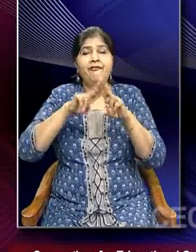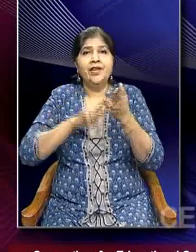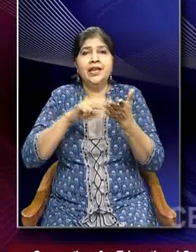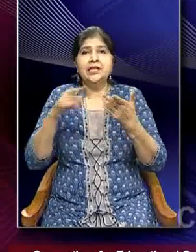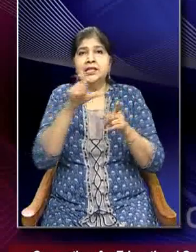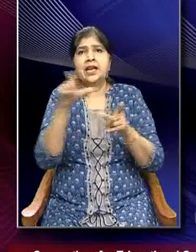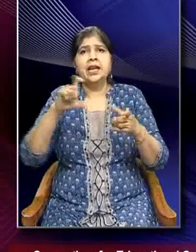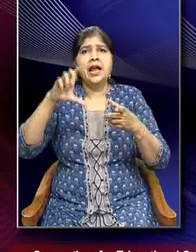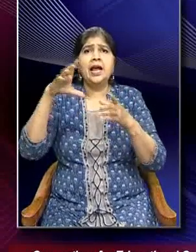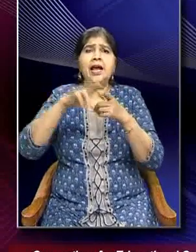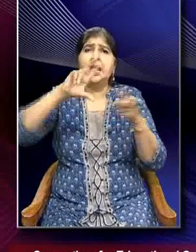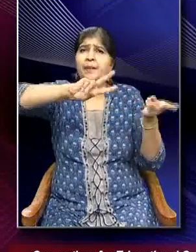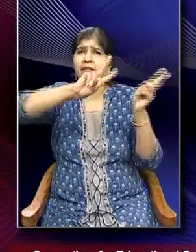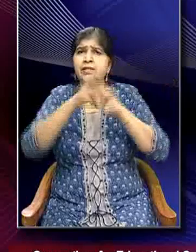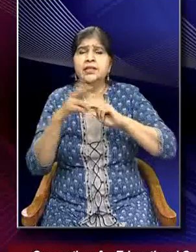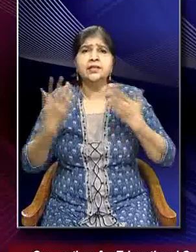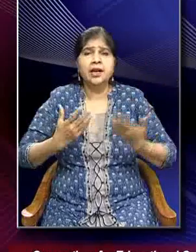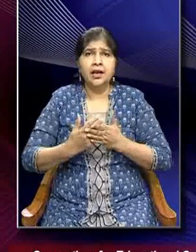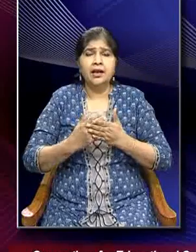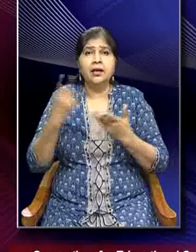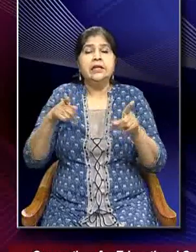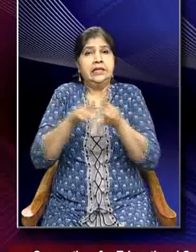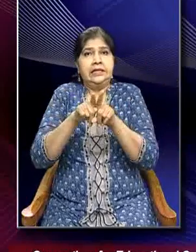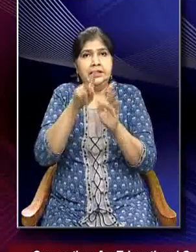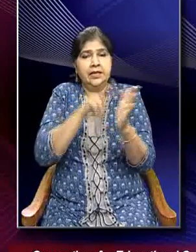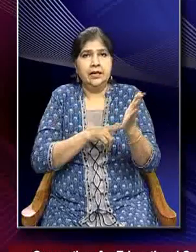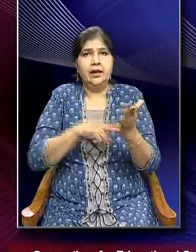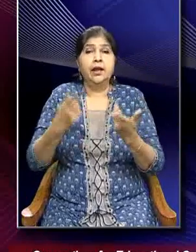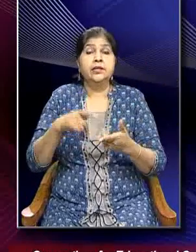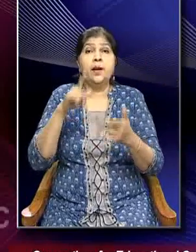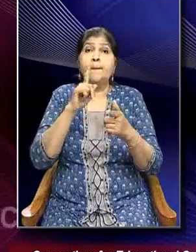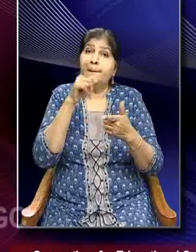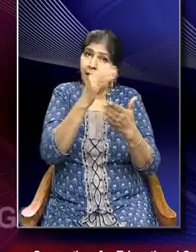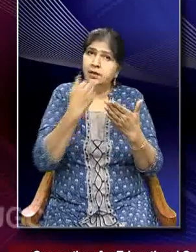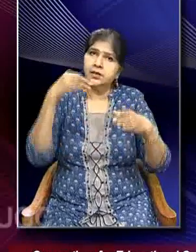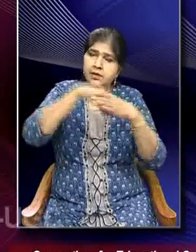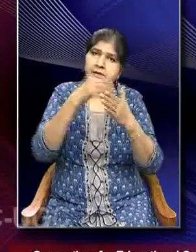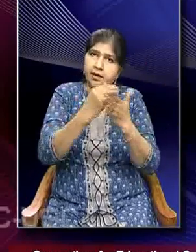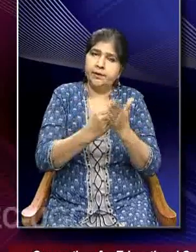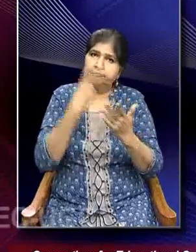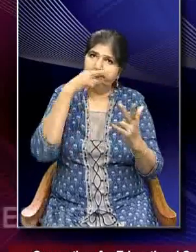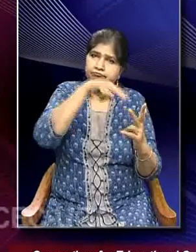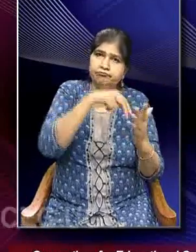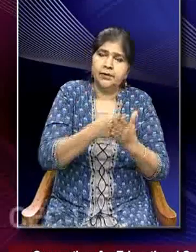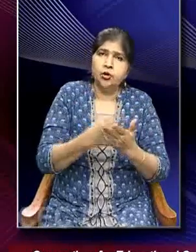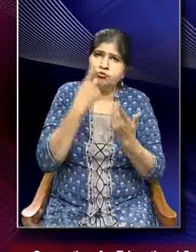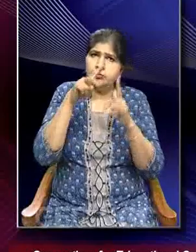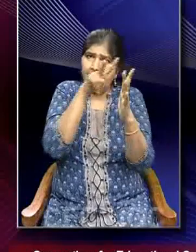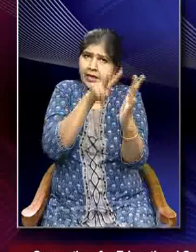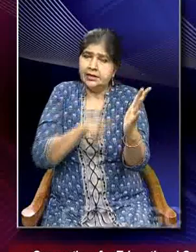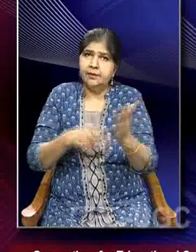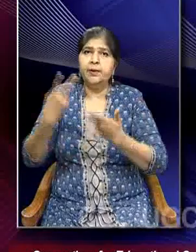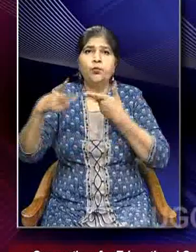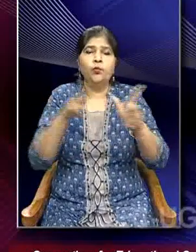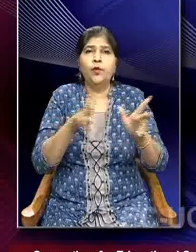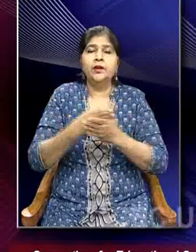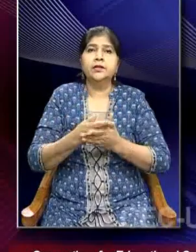change. This lecture will also present some important insights to examine various